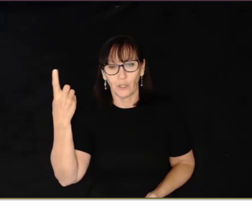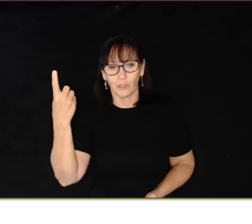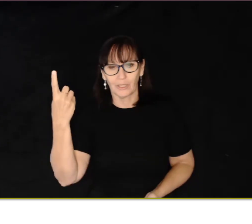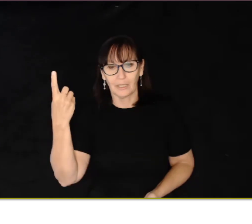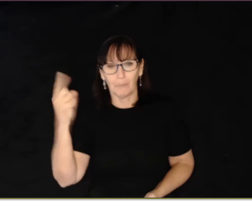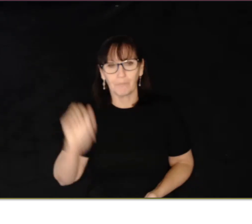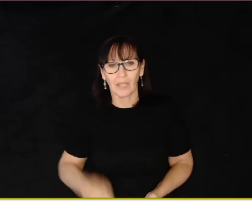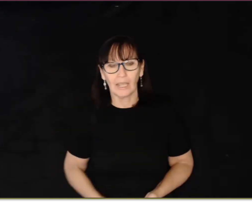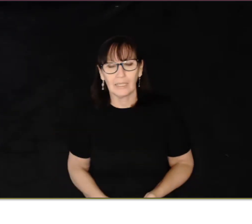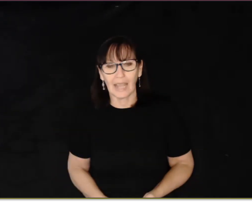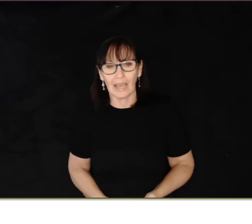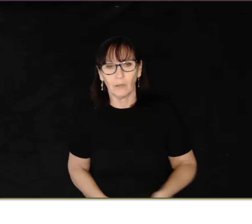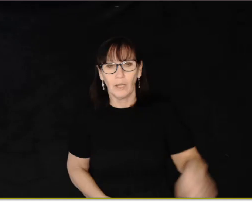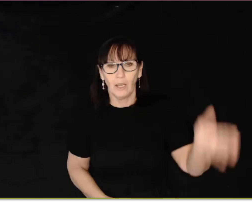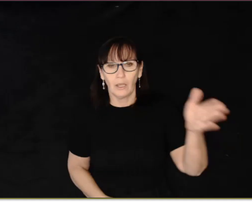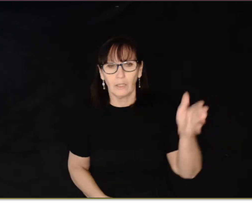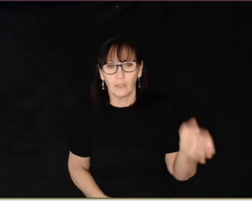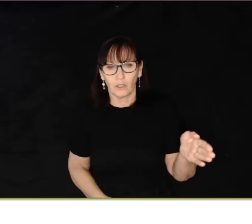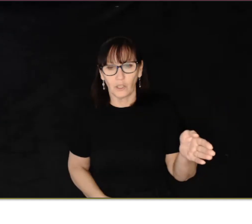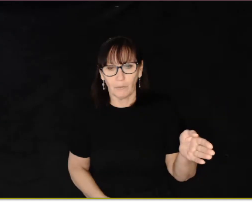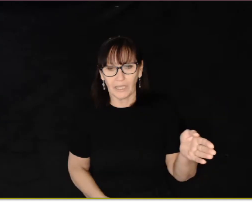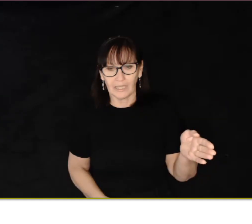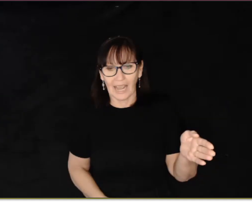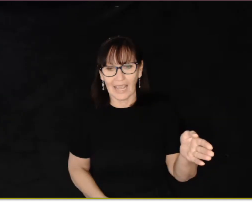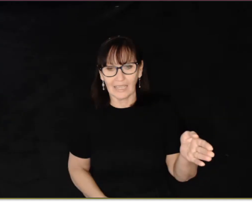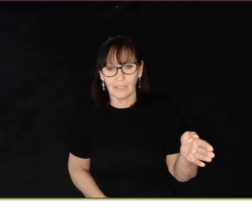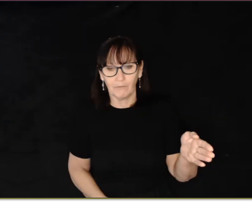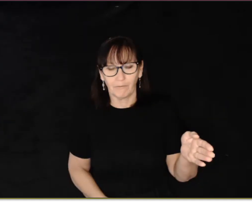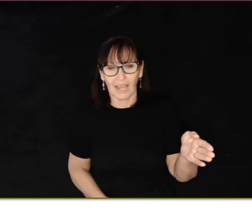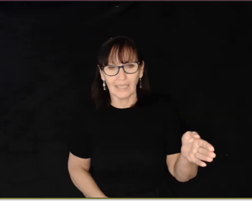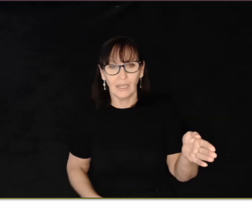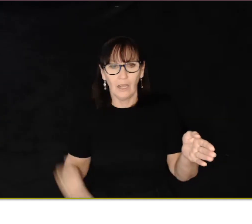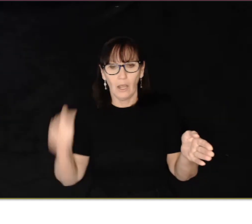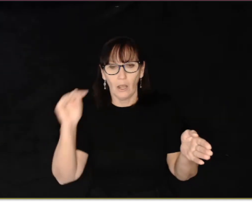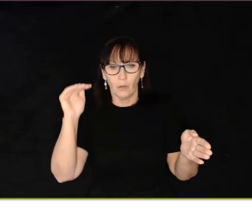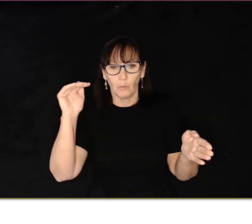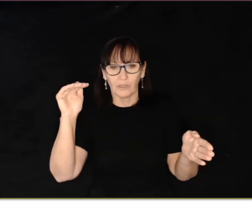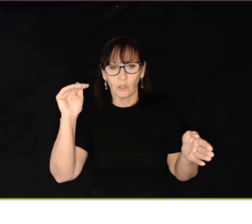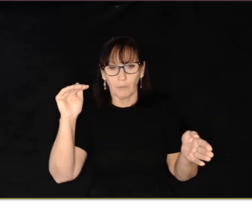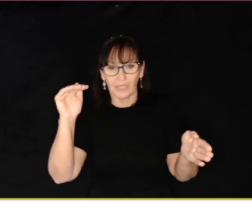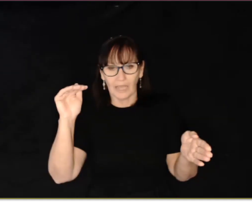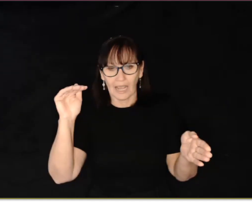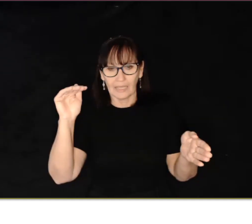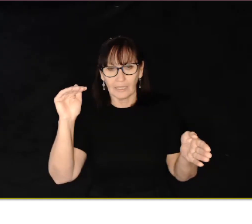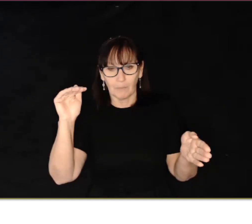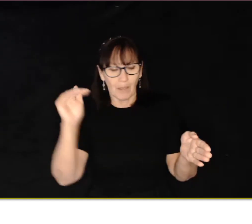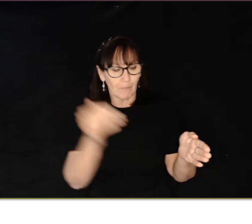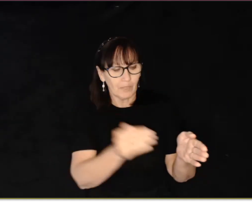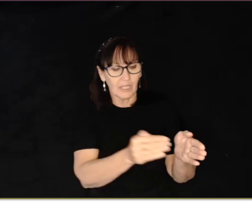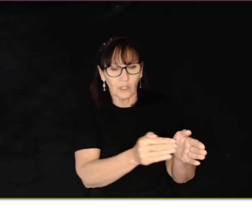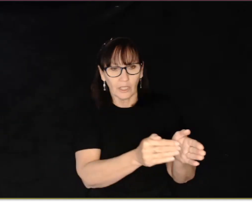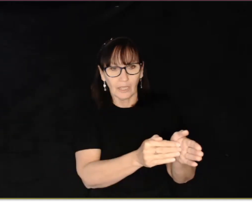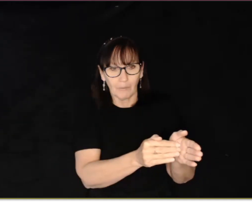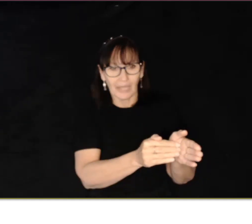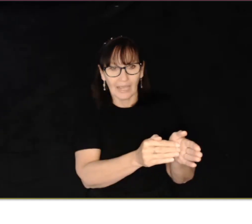first. Now, non-dominant hand, flat, with dominant hand in a bent position coming out.